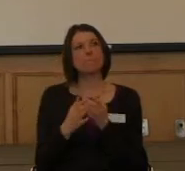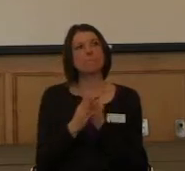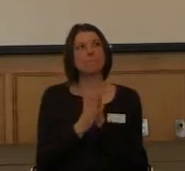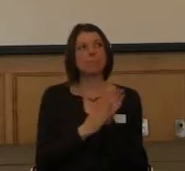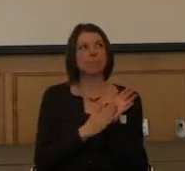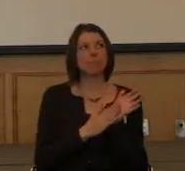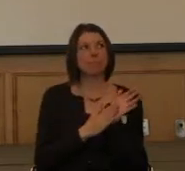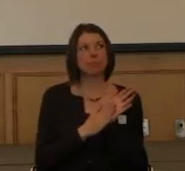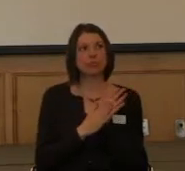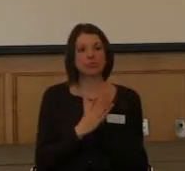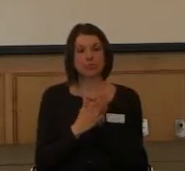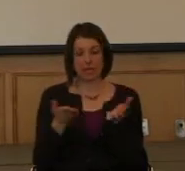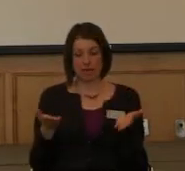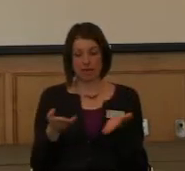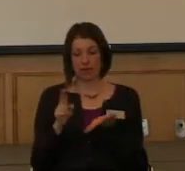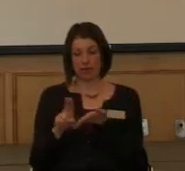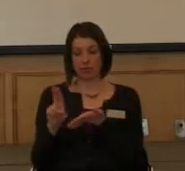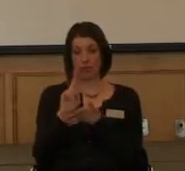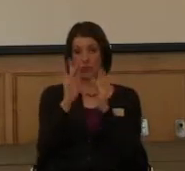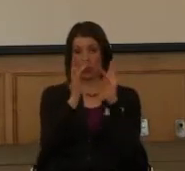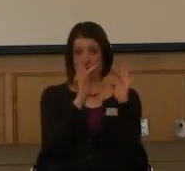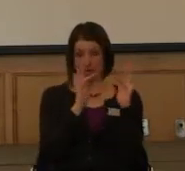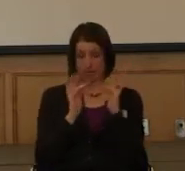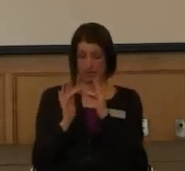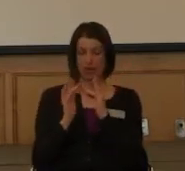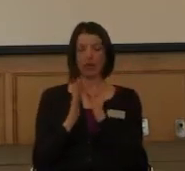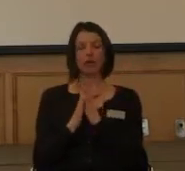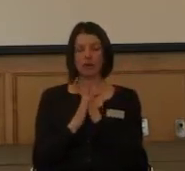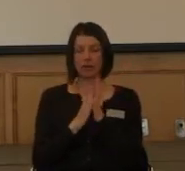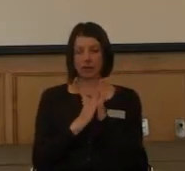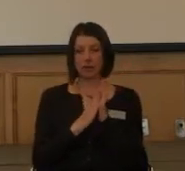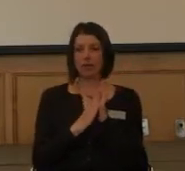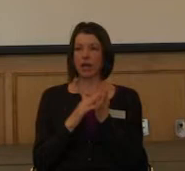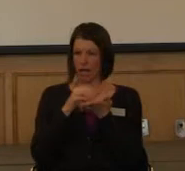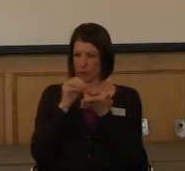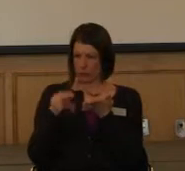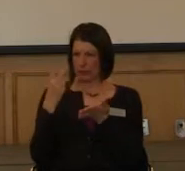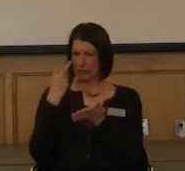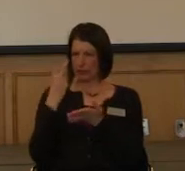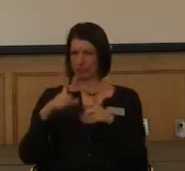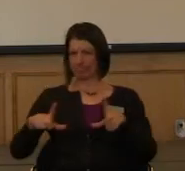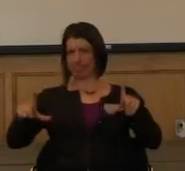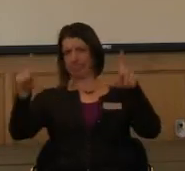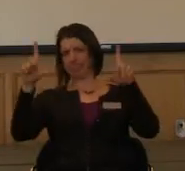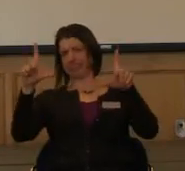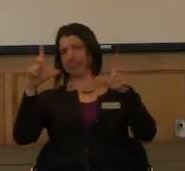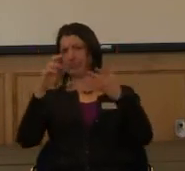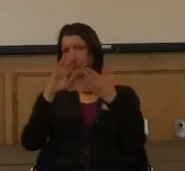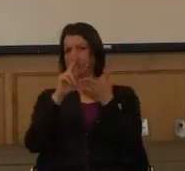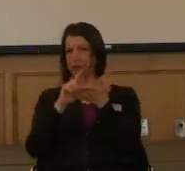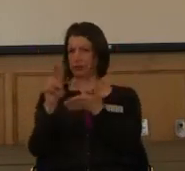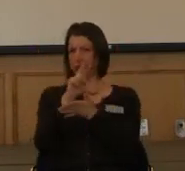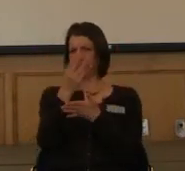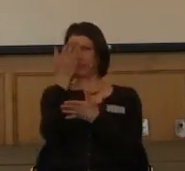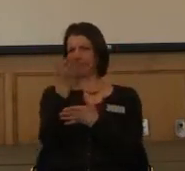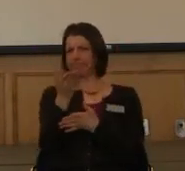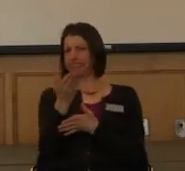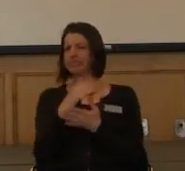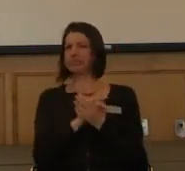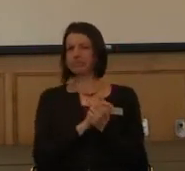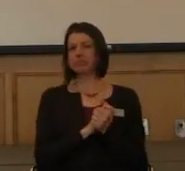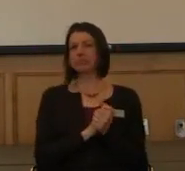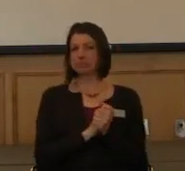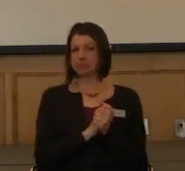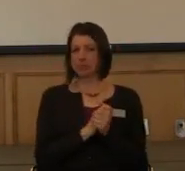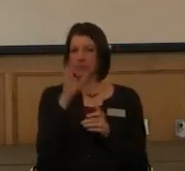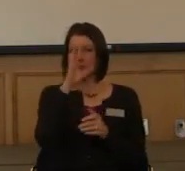You know, the university website, you know, when, because that's what a student is going to see first of the university when they're looking for some place to go